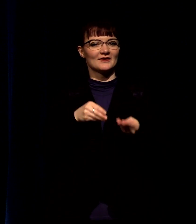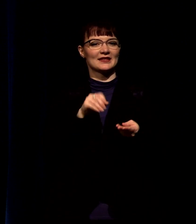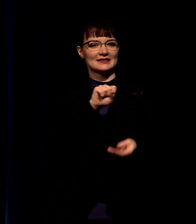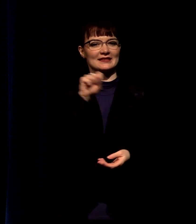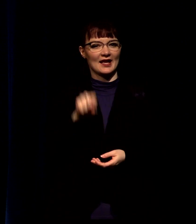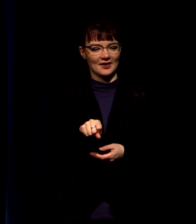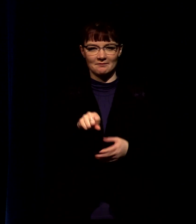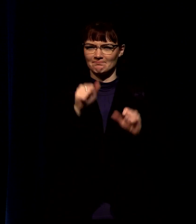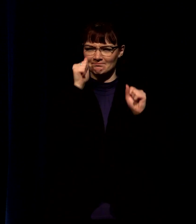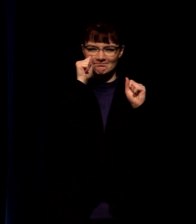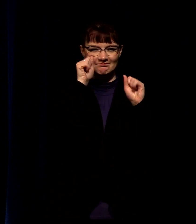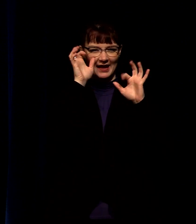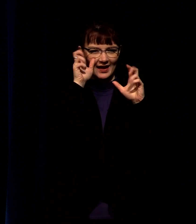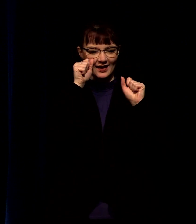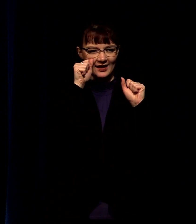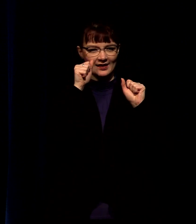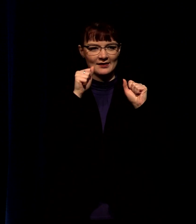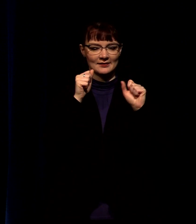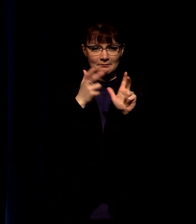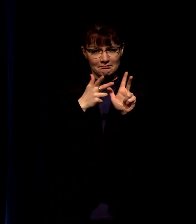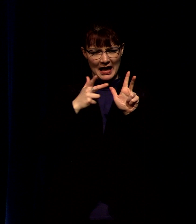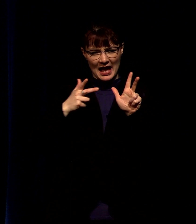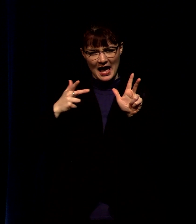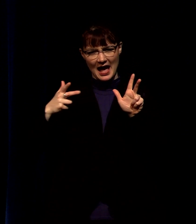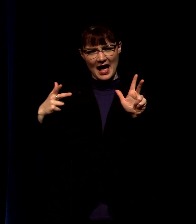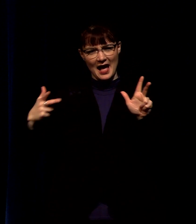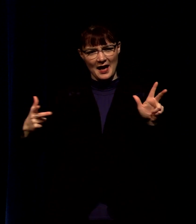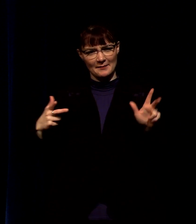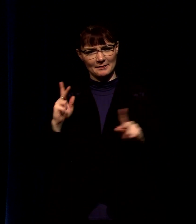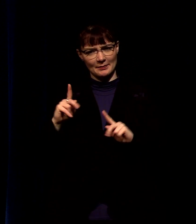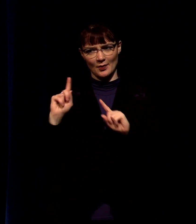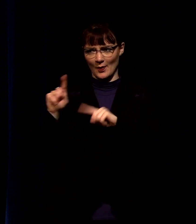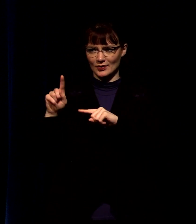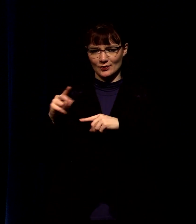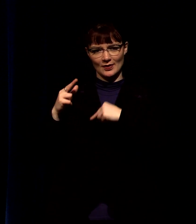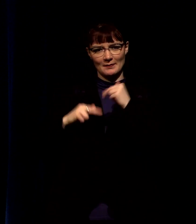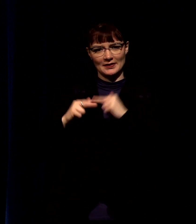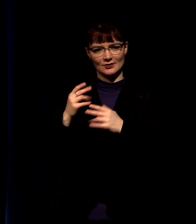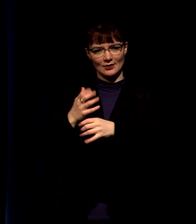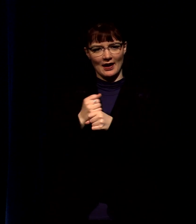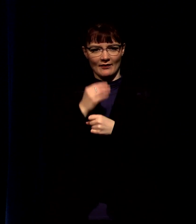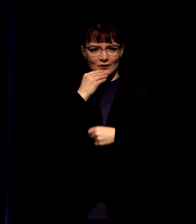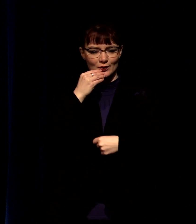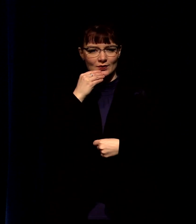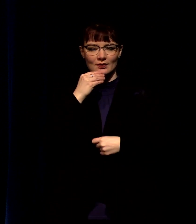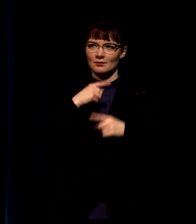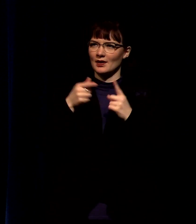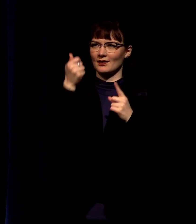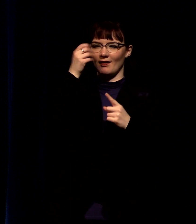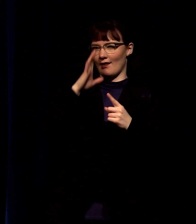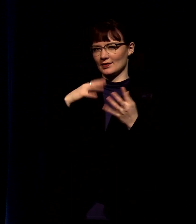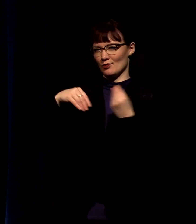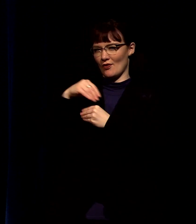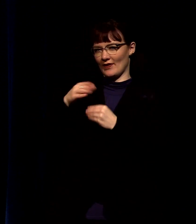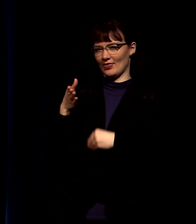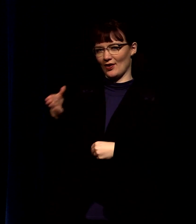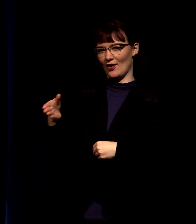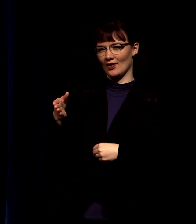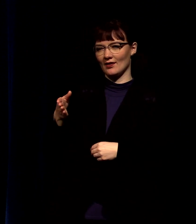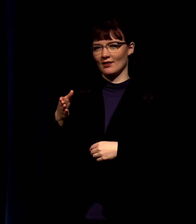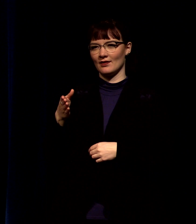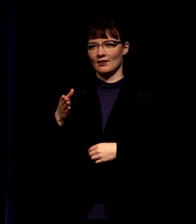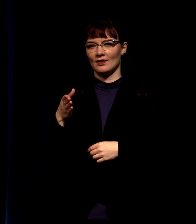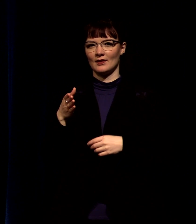had an incredible time we had quite a multitude of people that came over to our building and uh just god was doing some things there our lines for